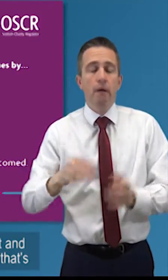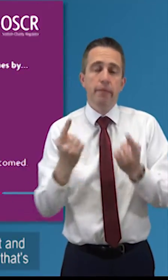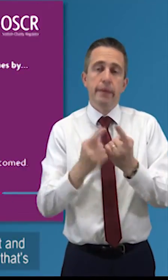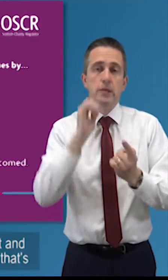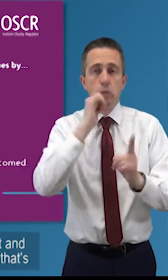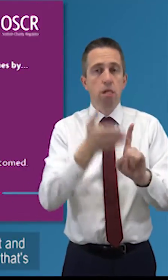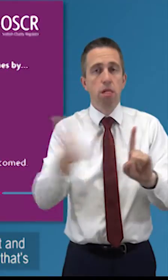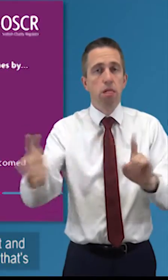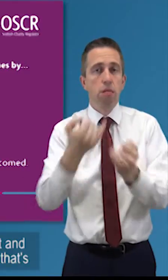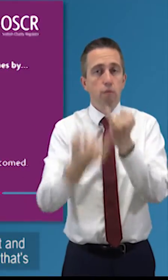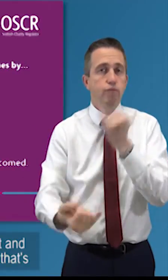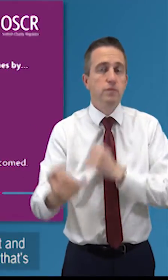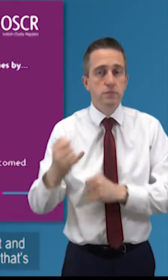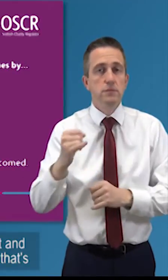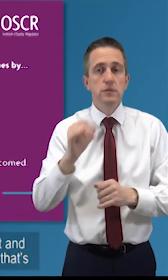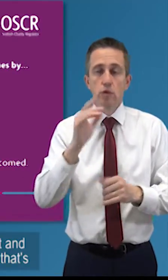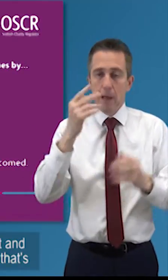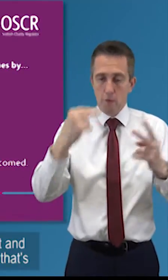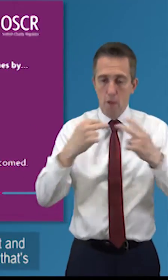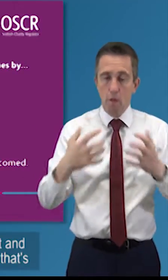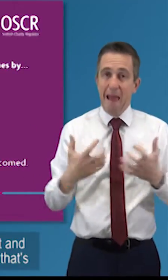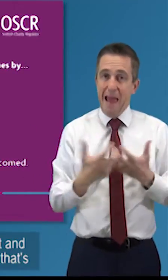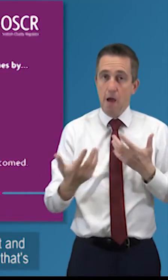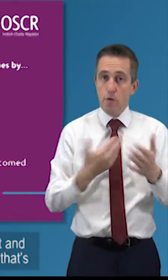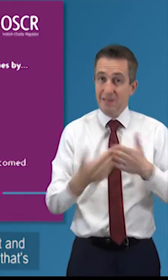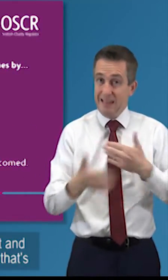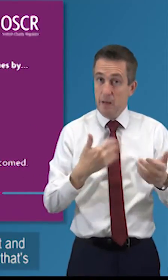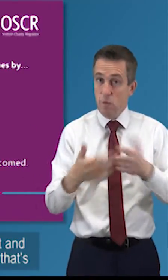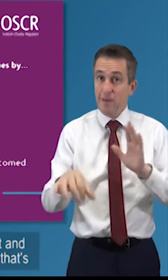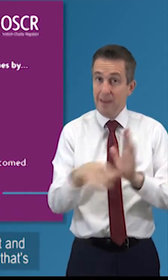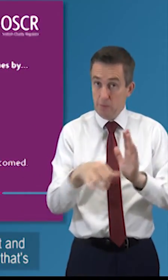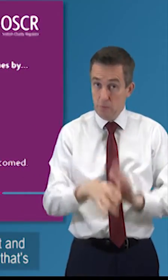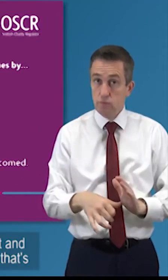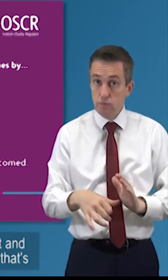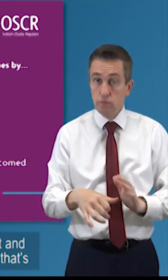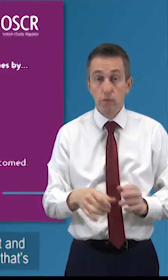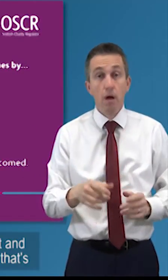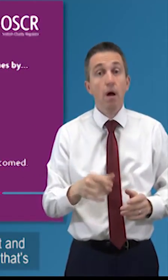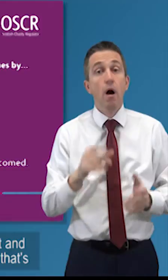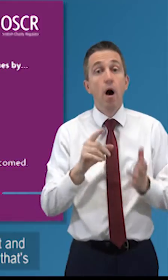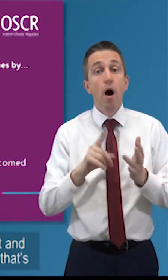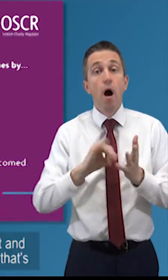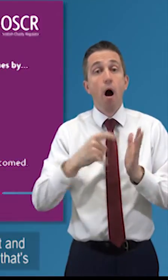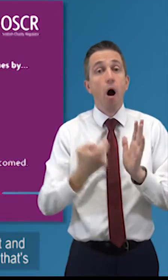that happens the question is how you deal with it and again a lot of the business that we get will be